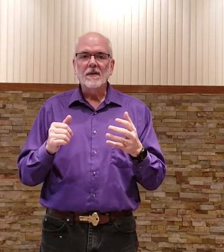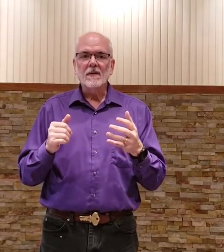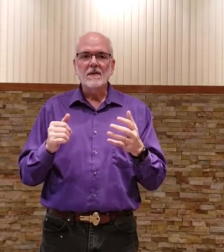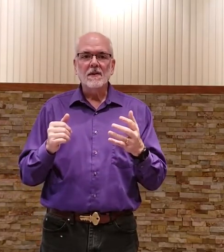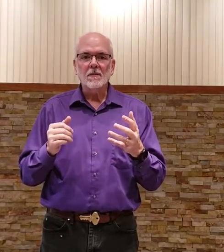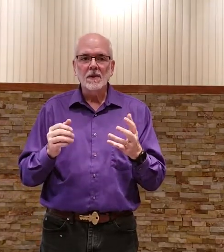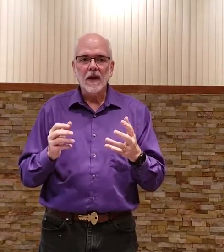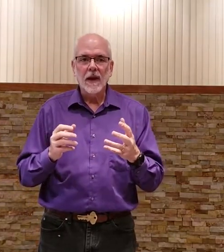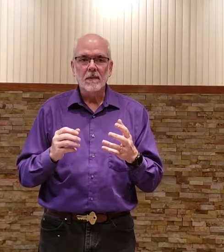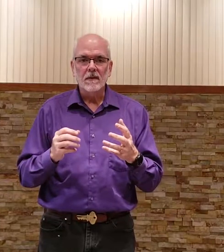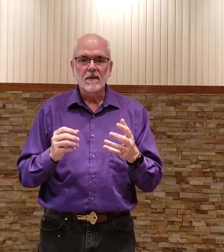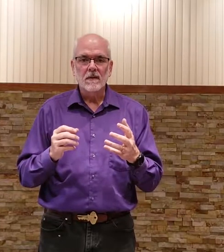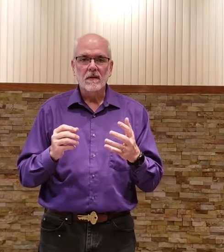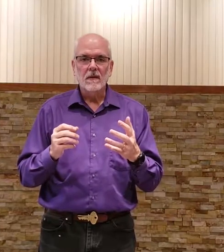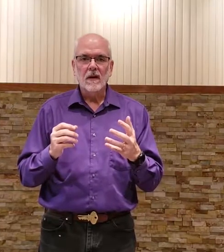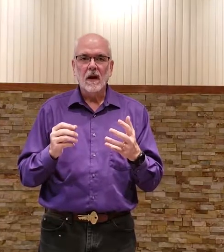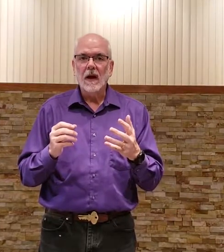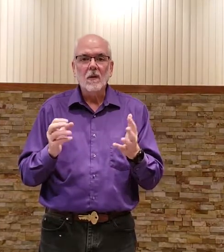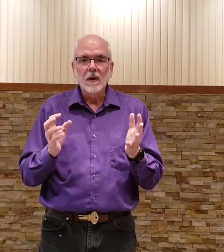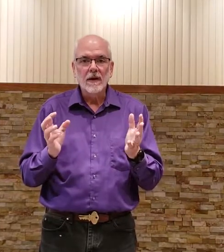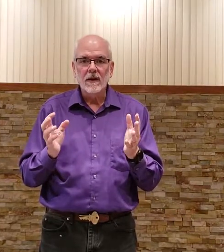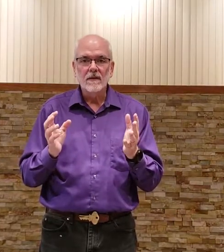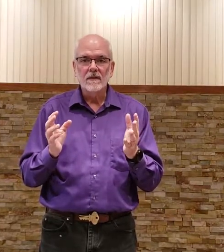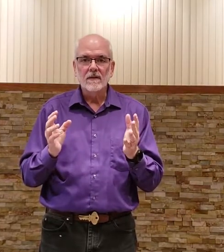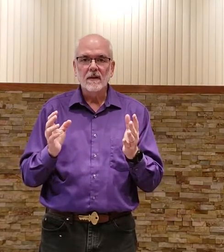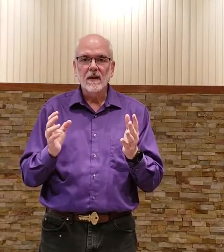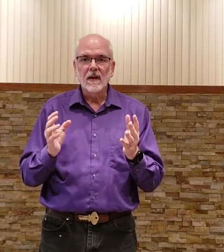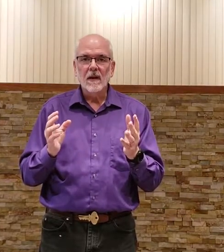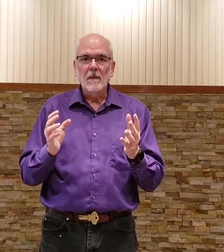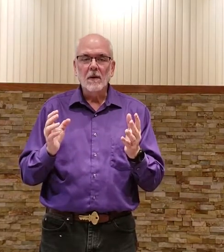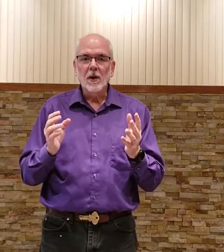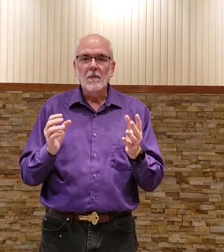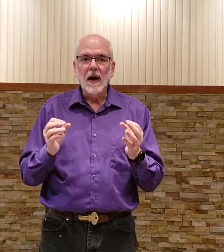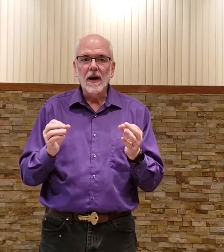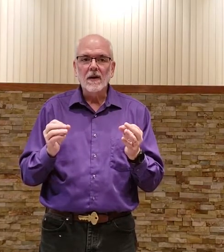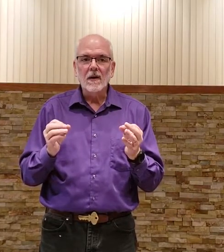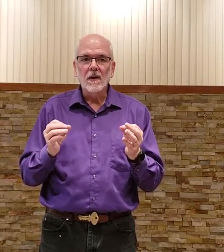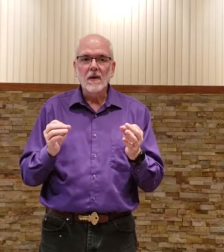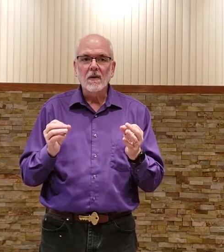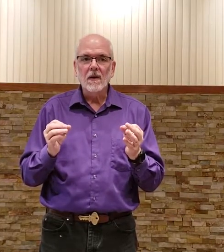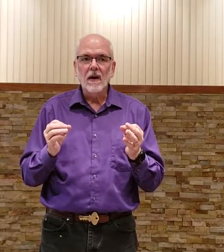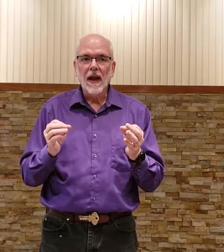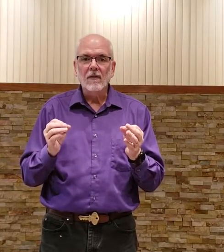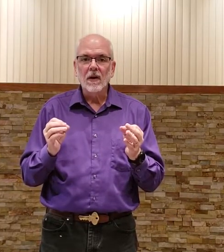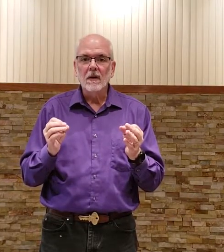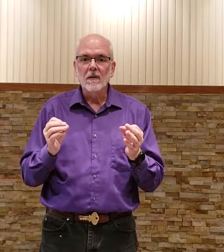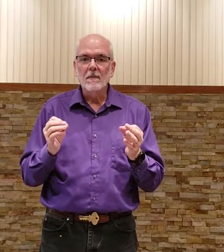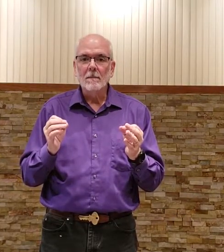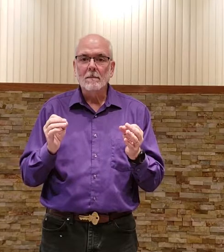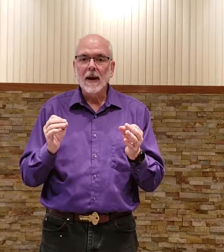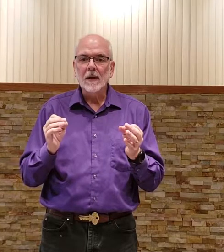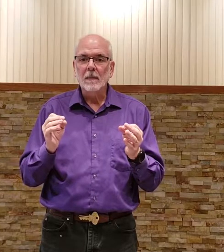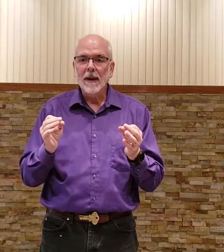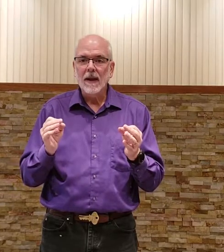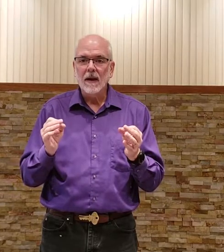and something's going to happen I don't know what it is but your mind is going to go have a little minor panic